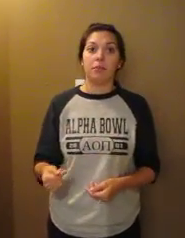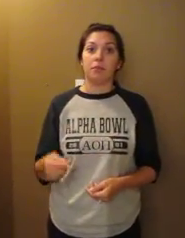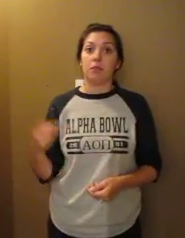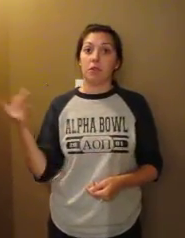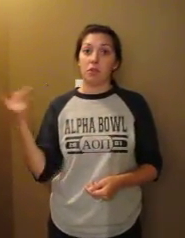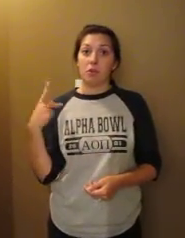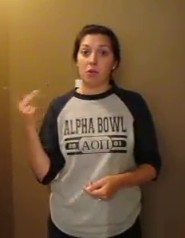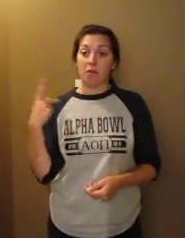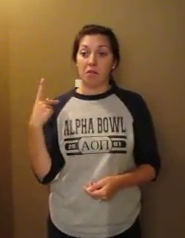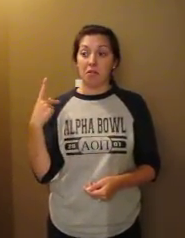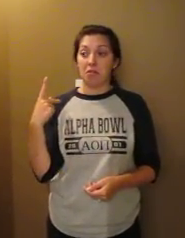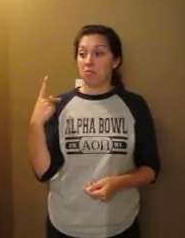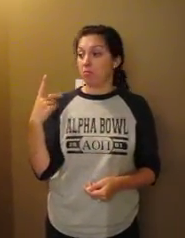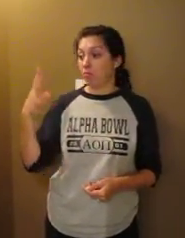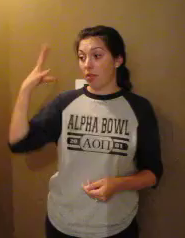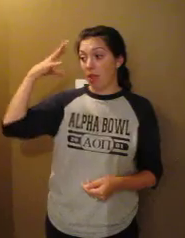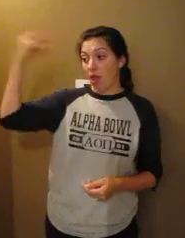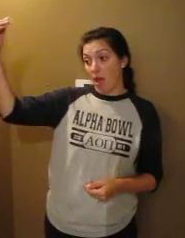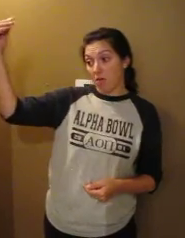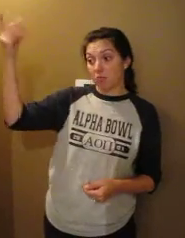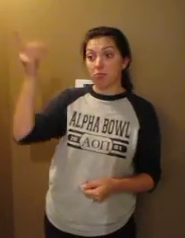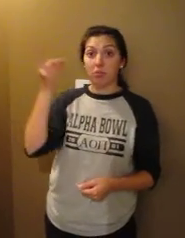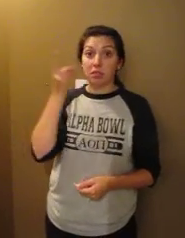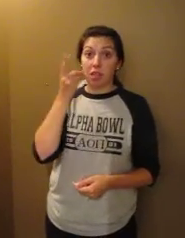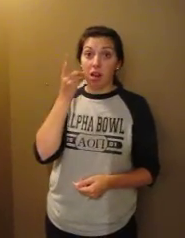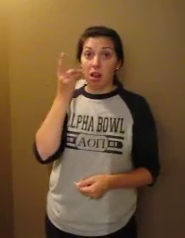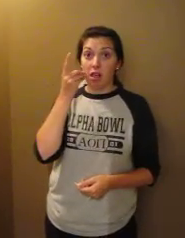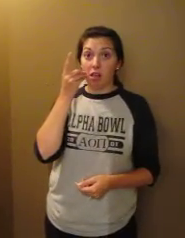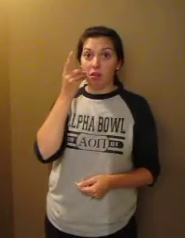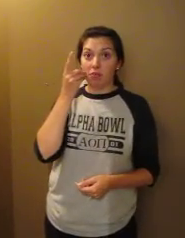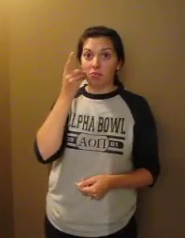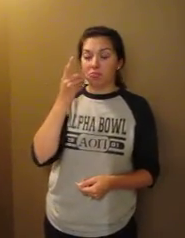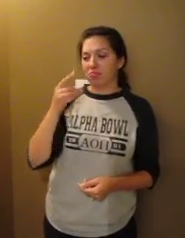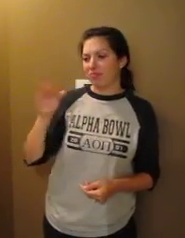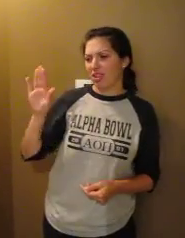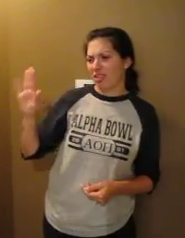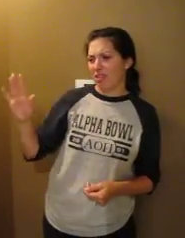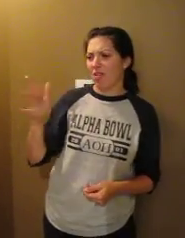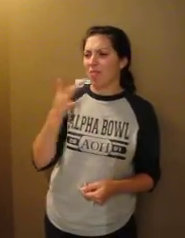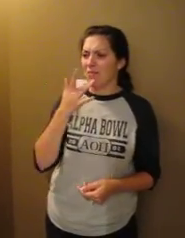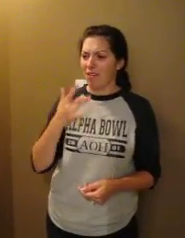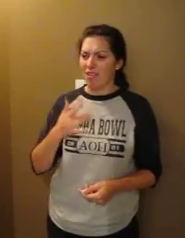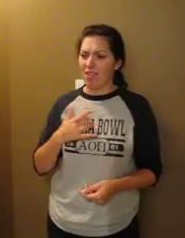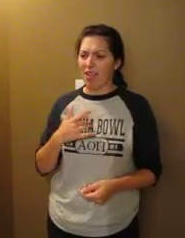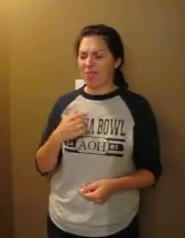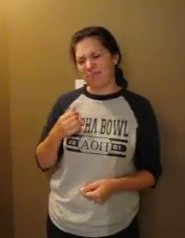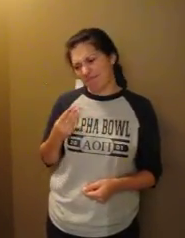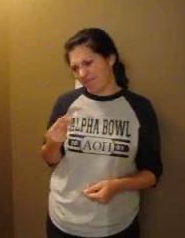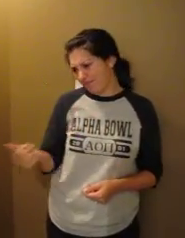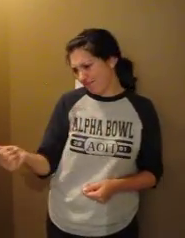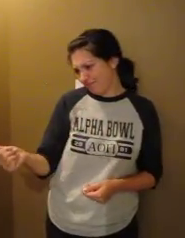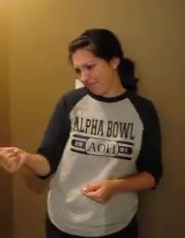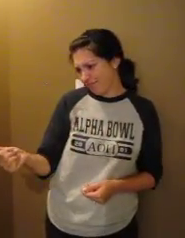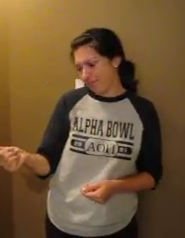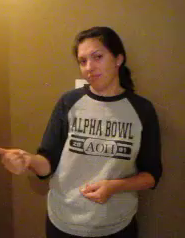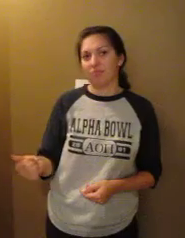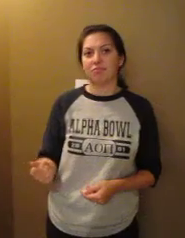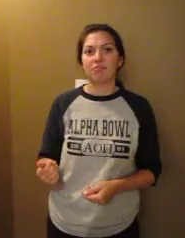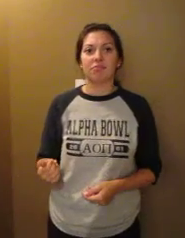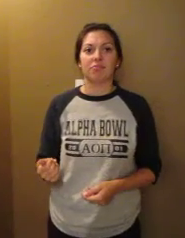deal for all of them are available. It's something that's happening in the second round. I think it's kind of complicated for them. I